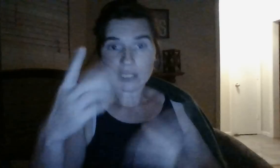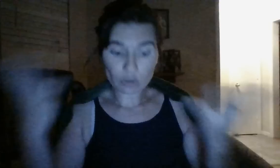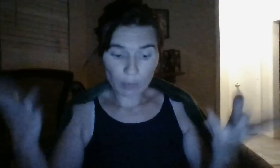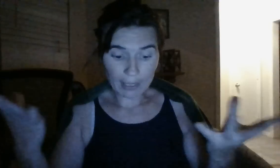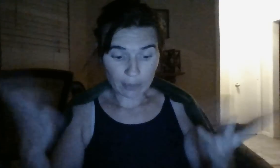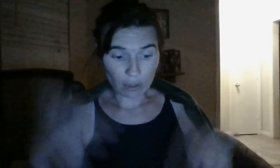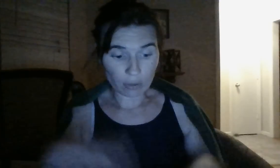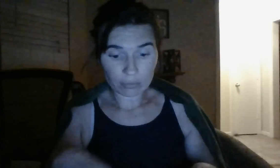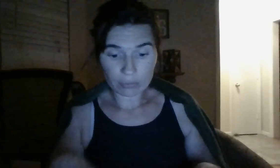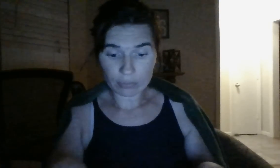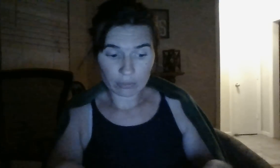getting a huge wake-up call.